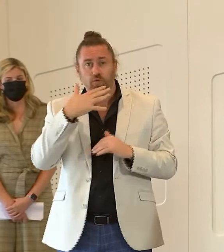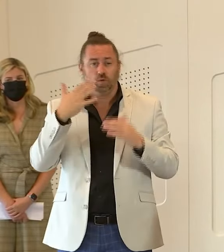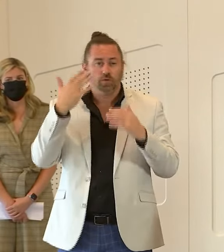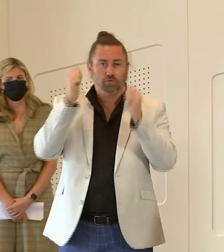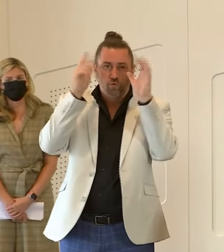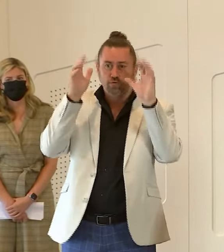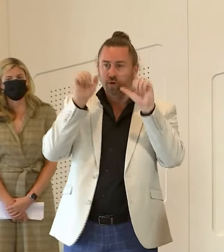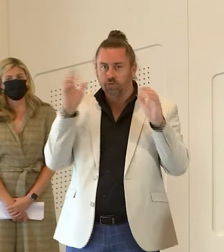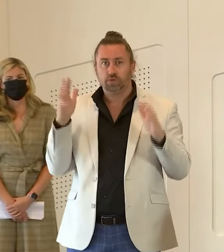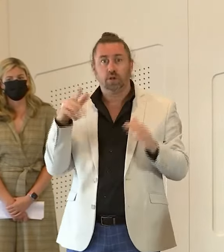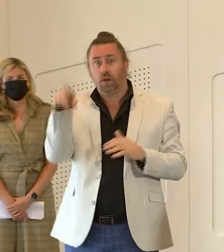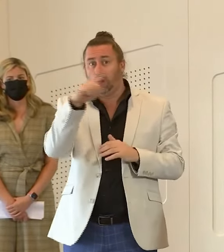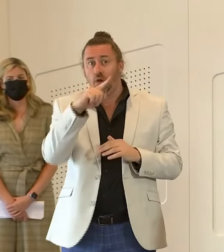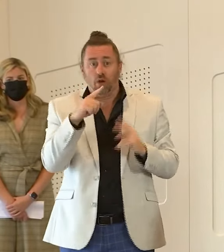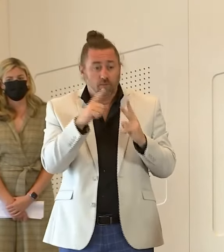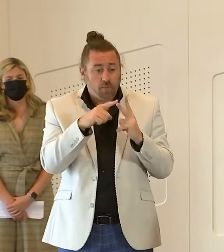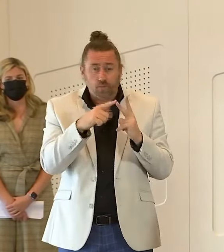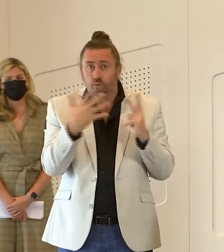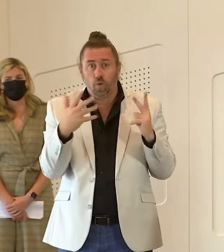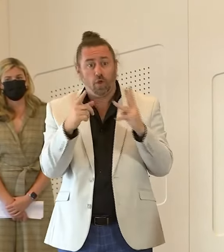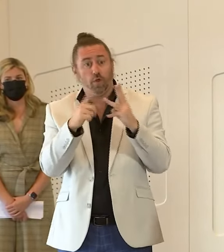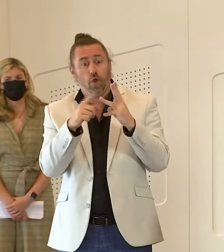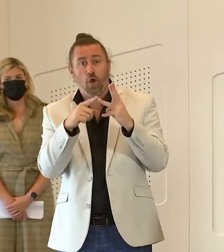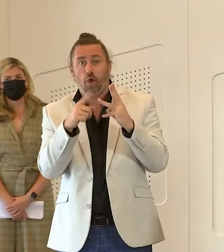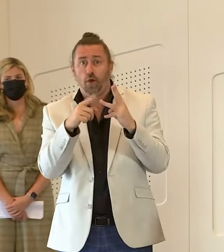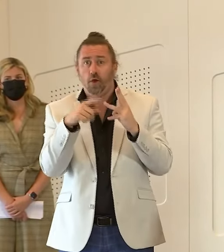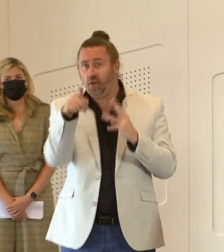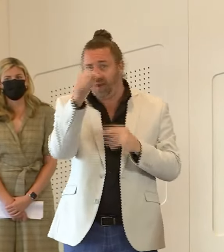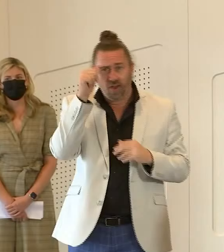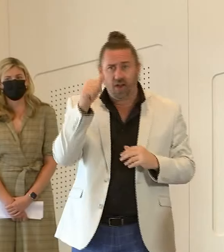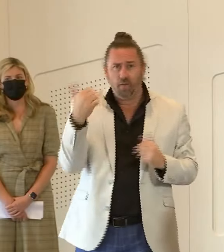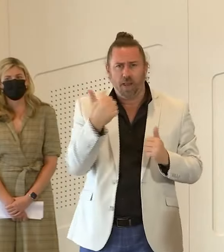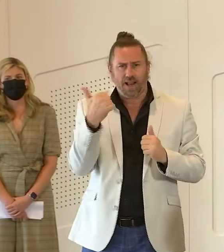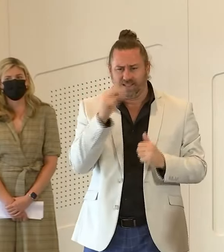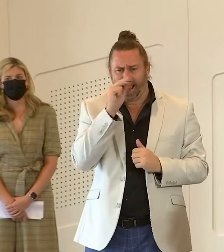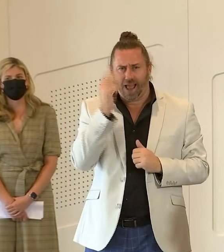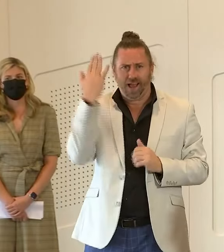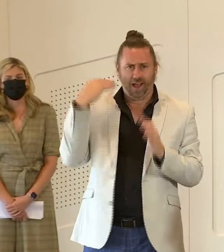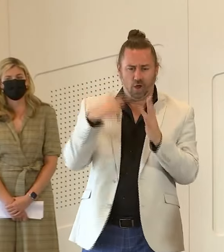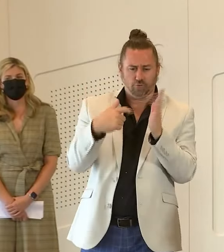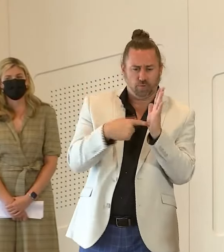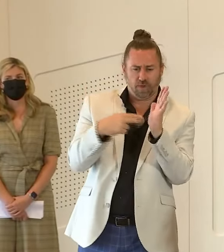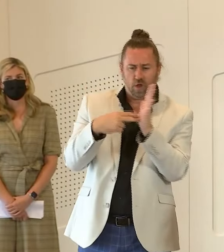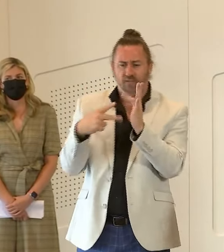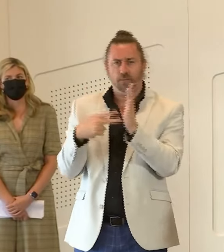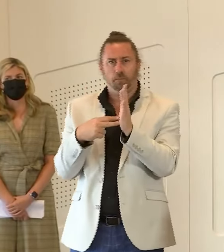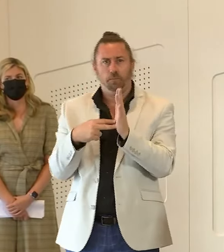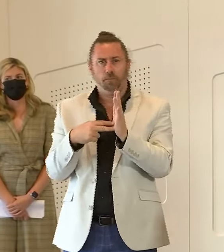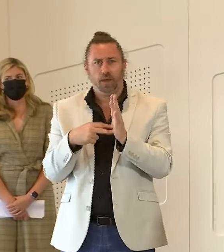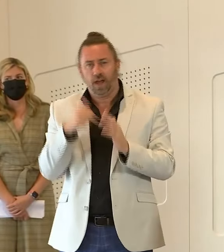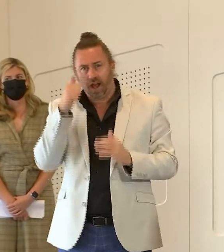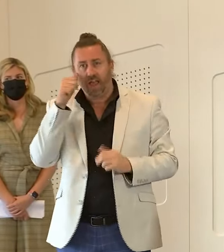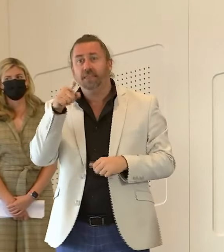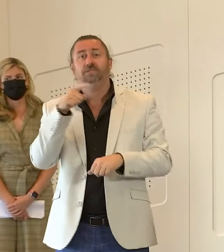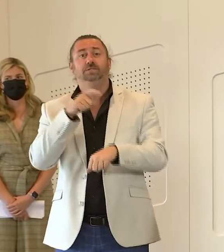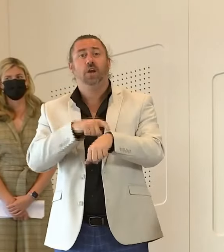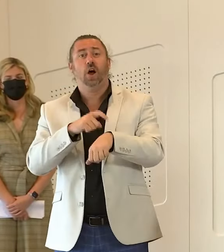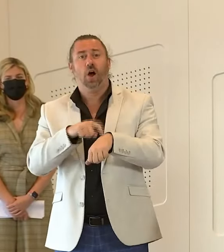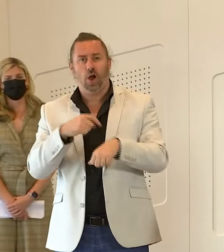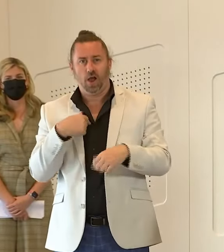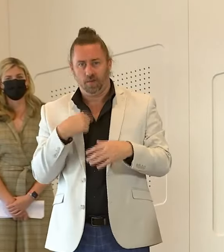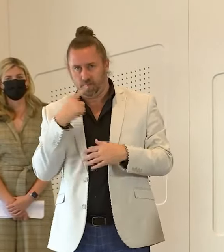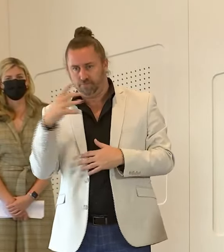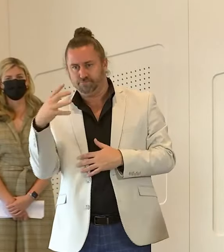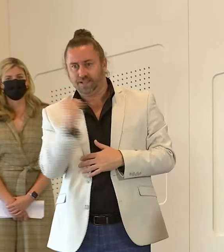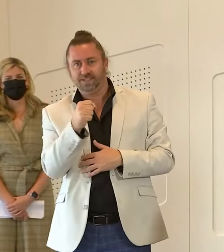your booster and all those young people who went and got vaccinated in October and November just as our mandatory vaccination was coming